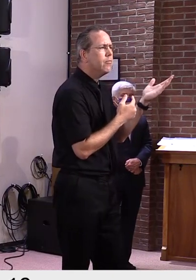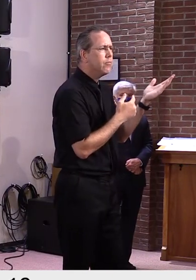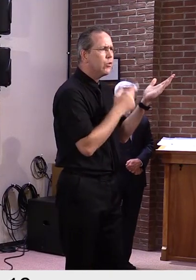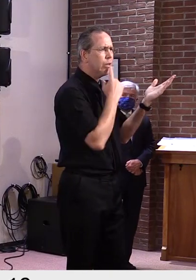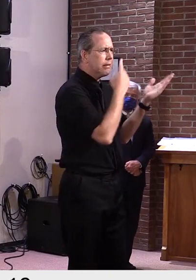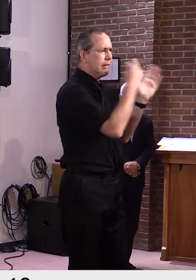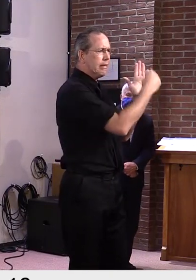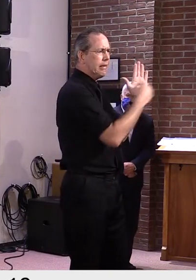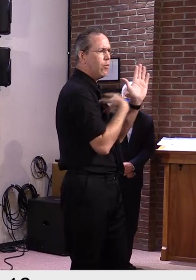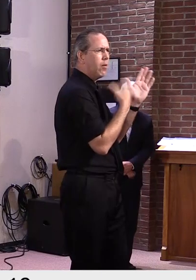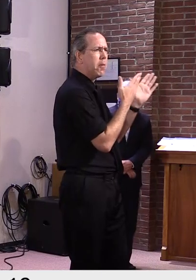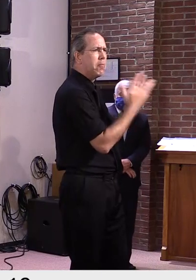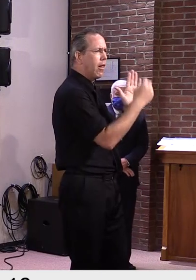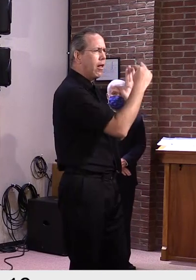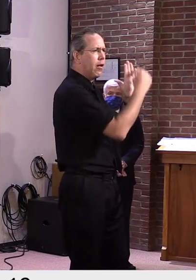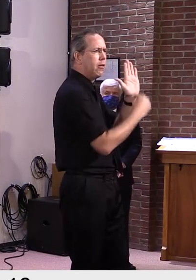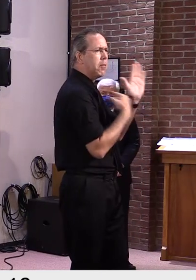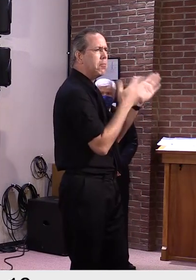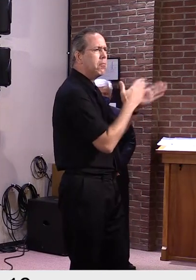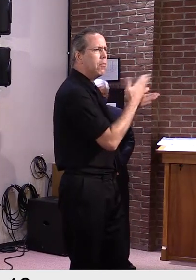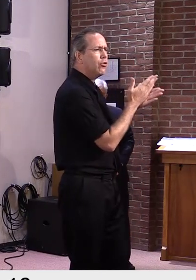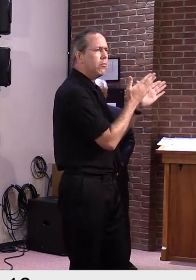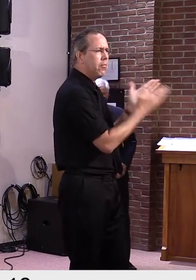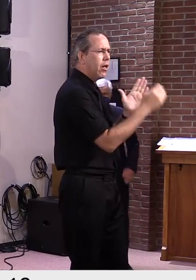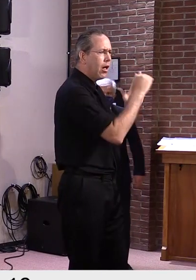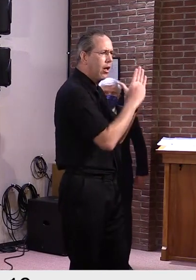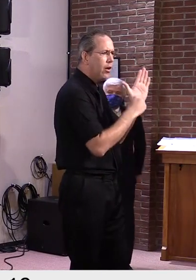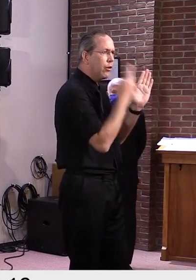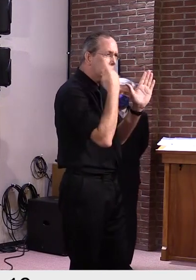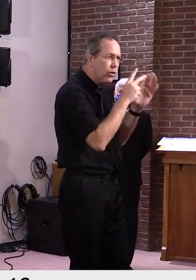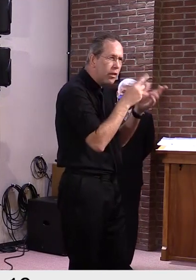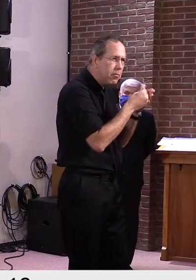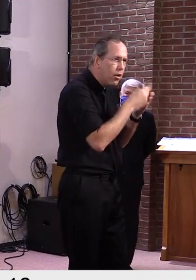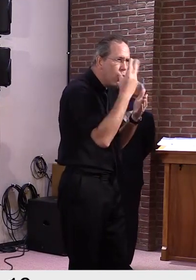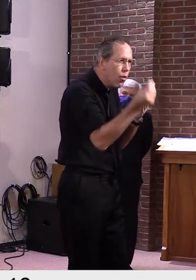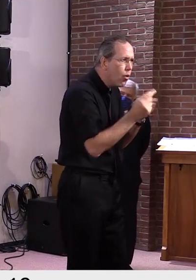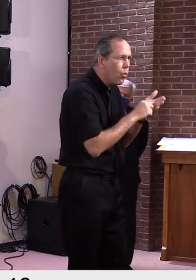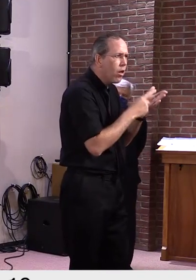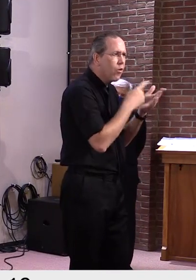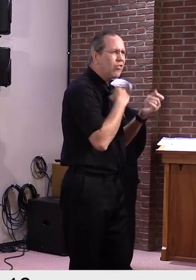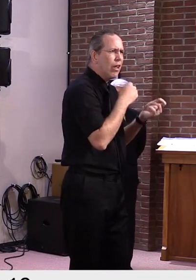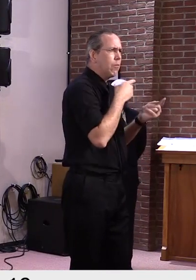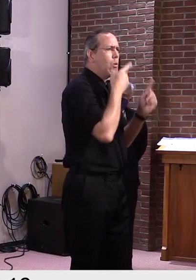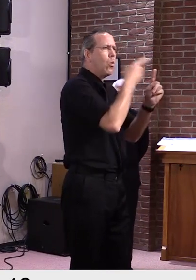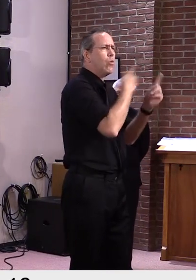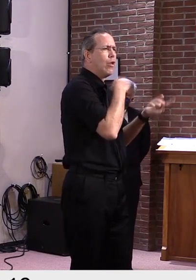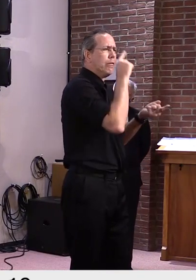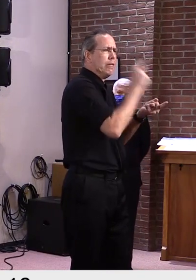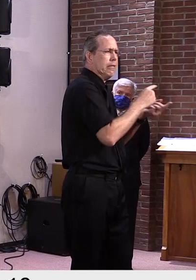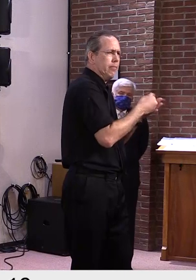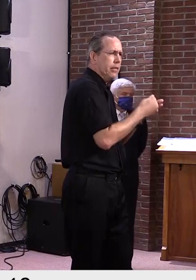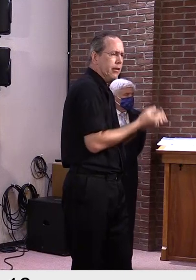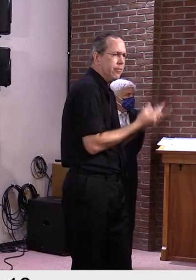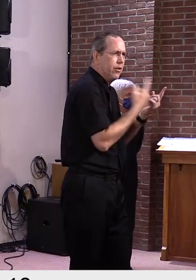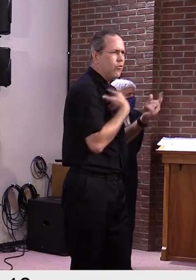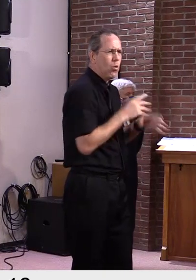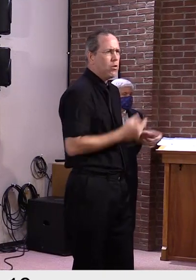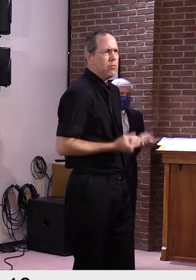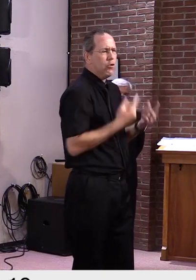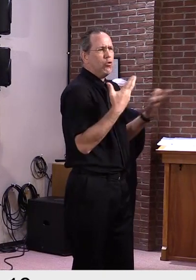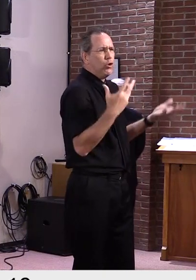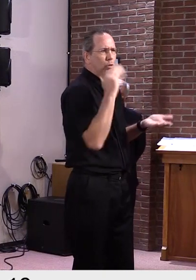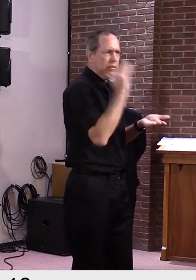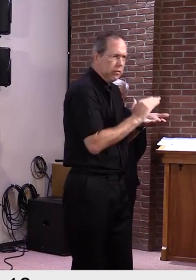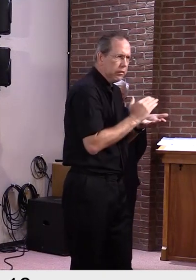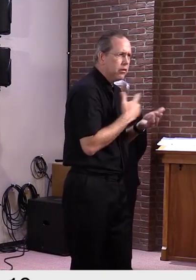We're fortunate to have all of our rainy day reserves flush, filled, and ready to go if necessary. But